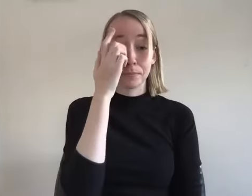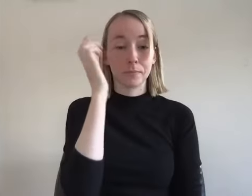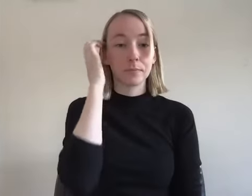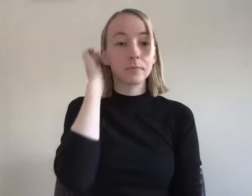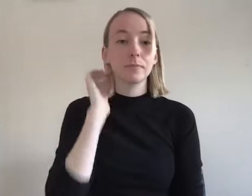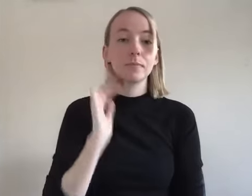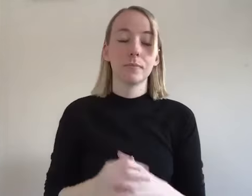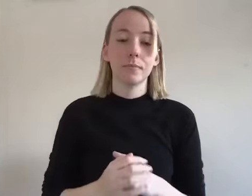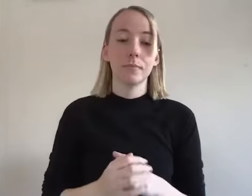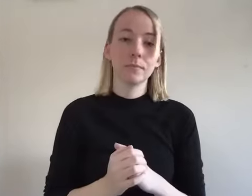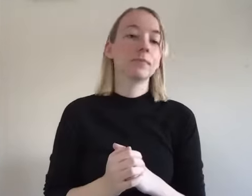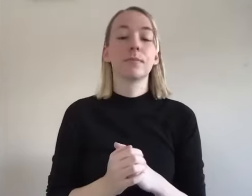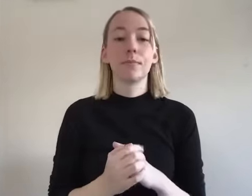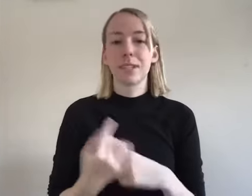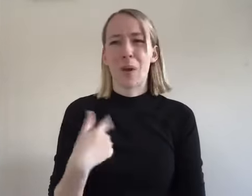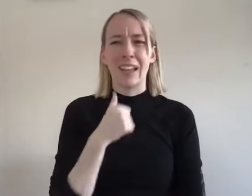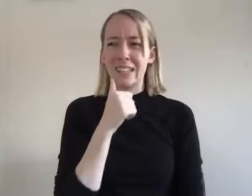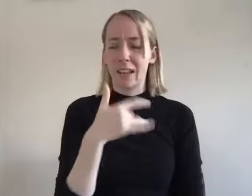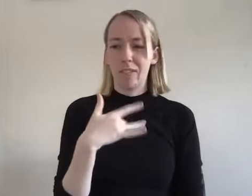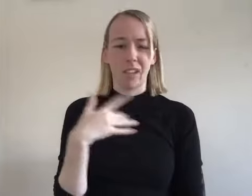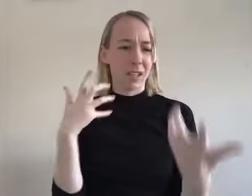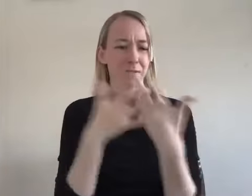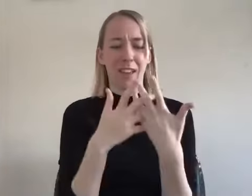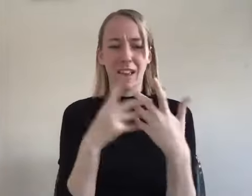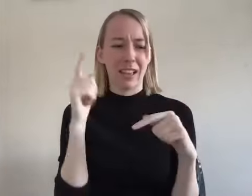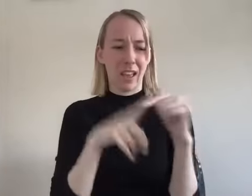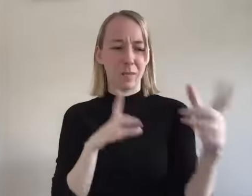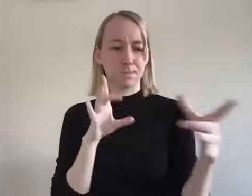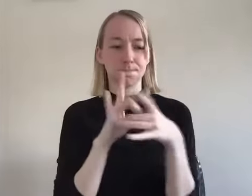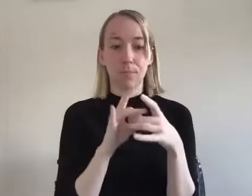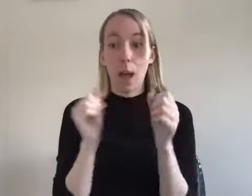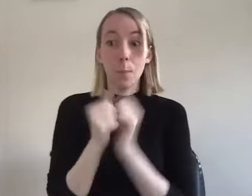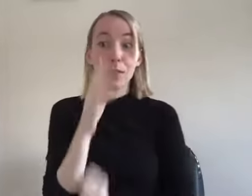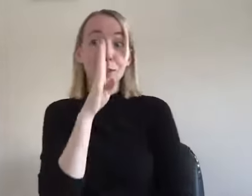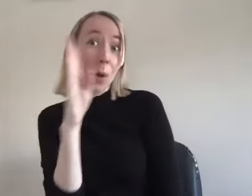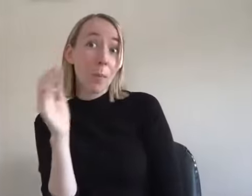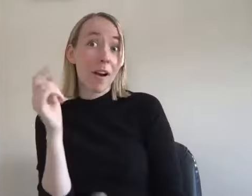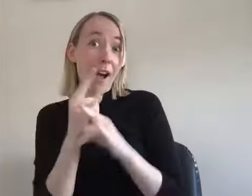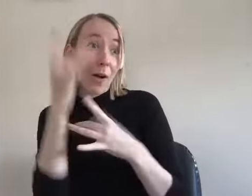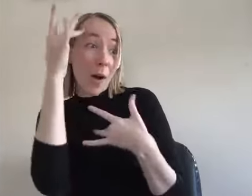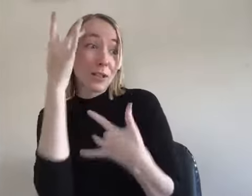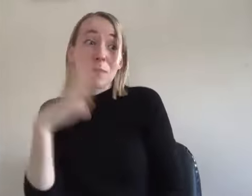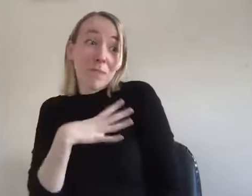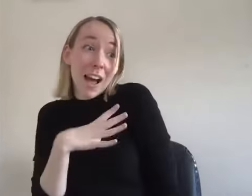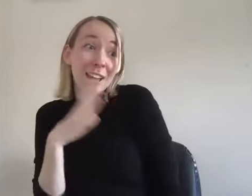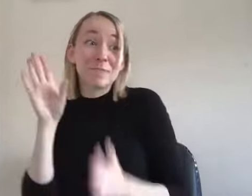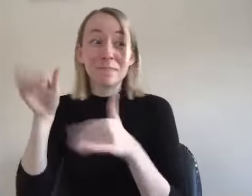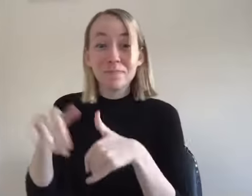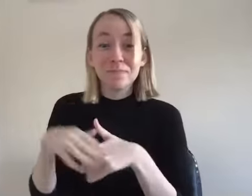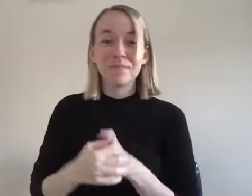you know i and so i didn't feel like i really belonged i was like i'm with a sober alcoholic so it's fine what i've come to